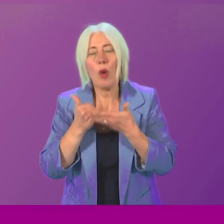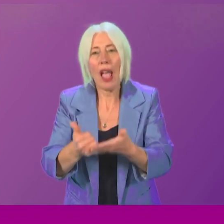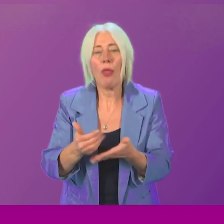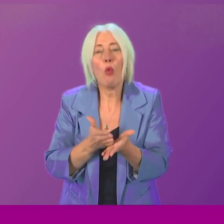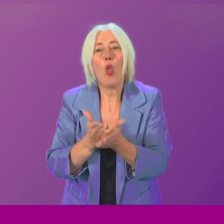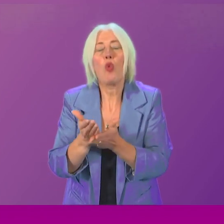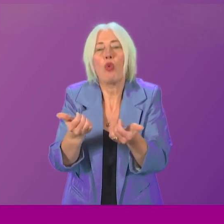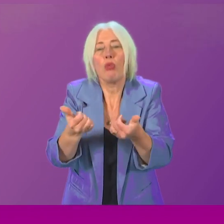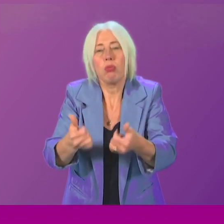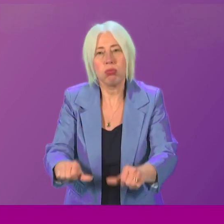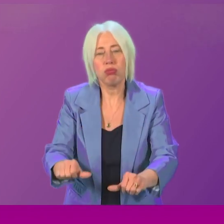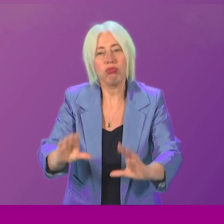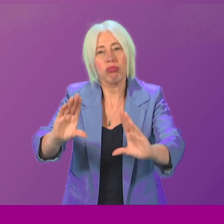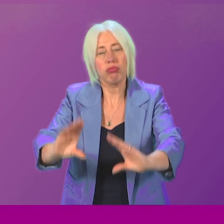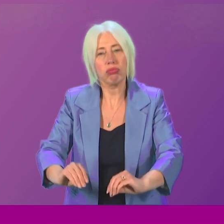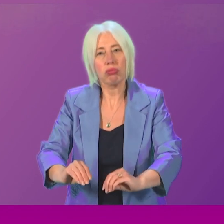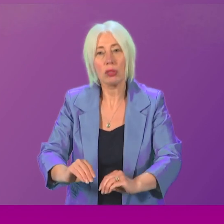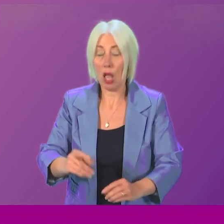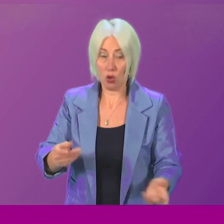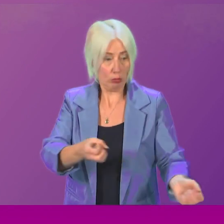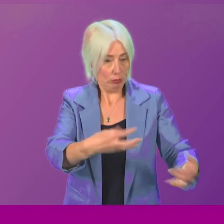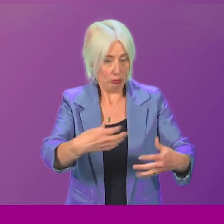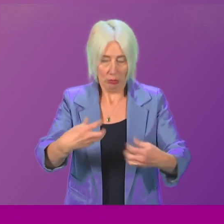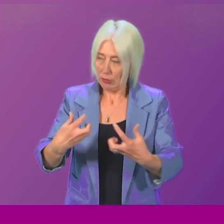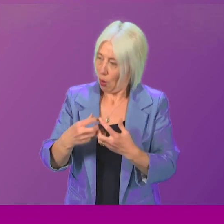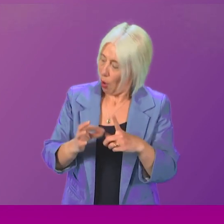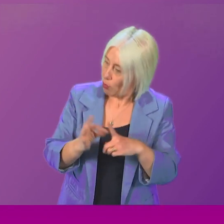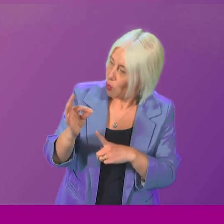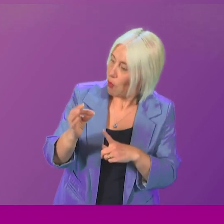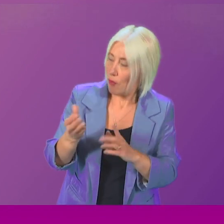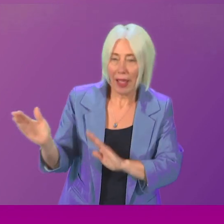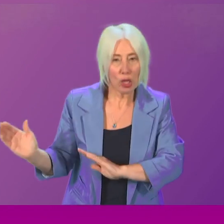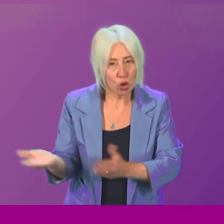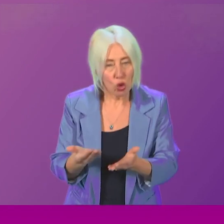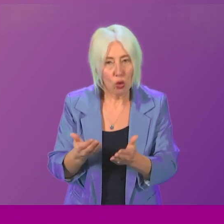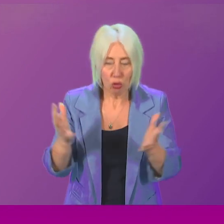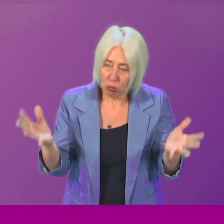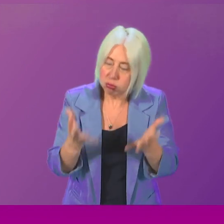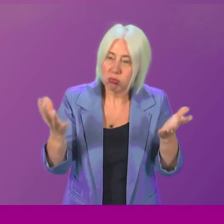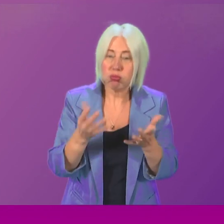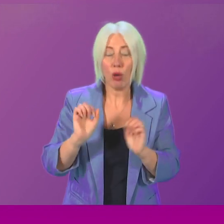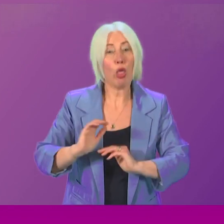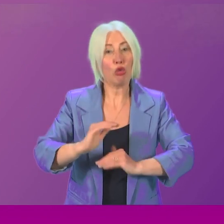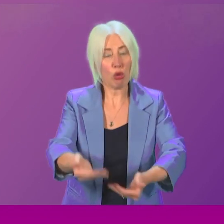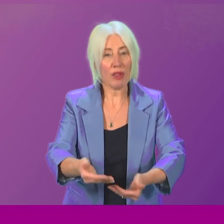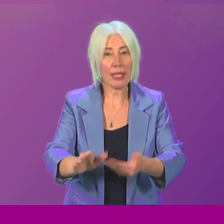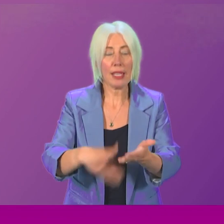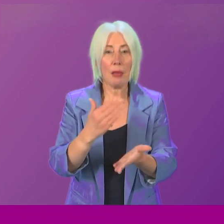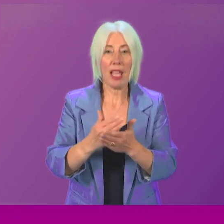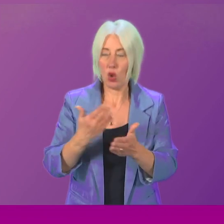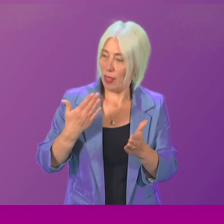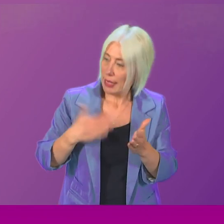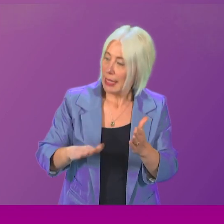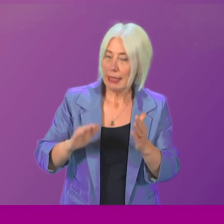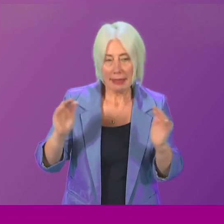All of that will help us understand where we need to improve, introduce or enhance the services available to better meet the needs and expectations of